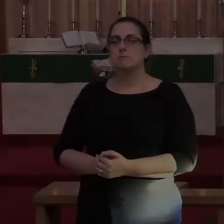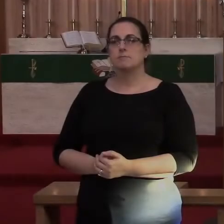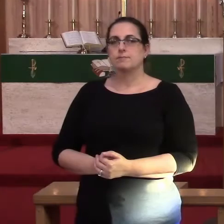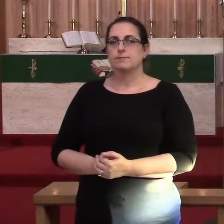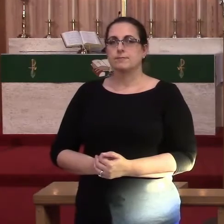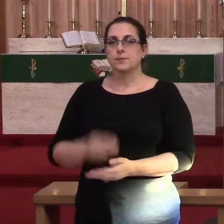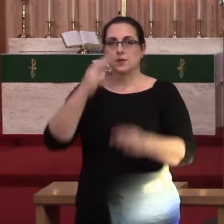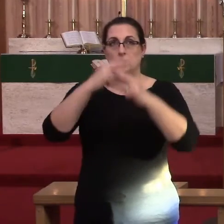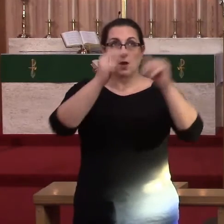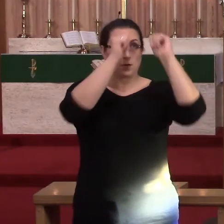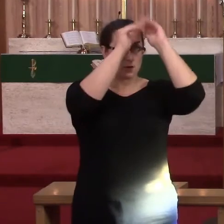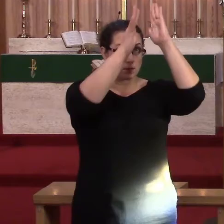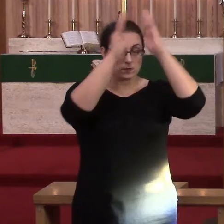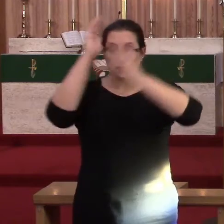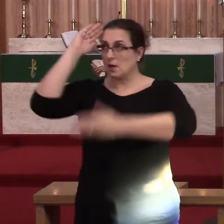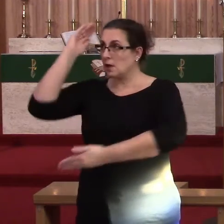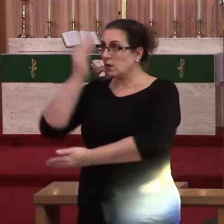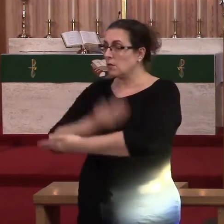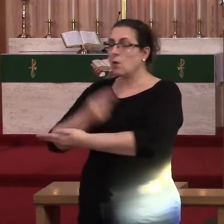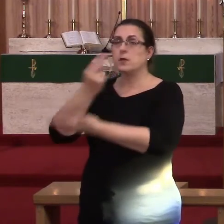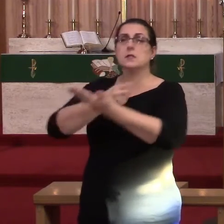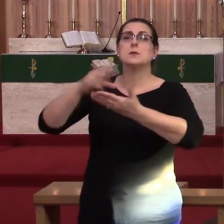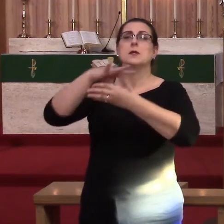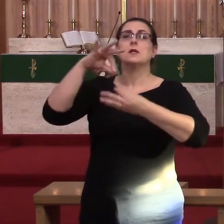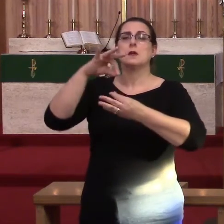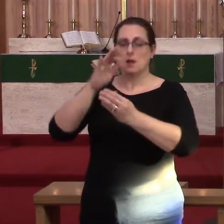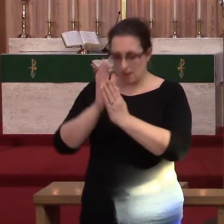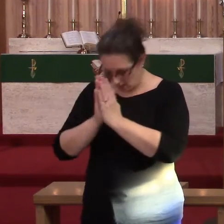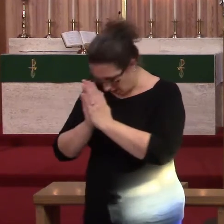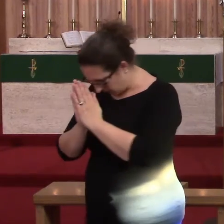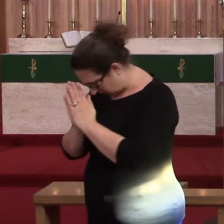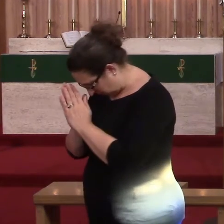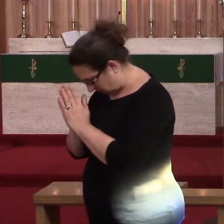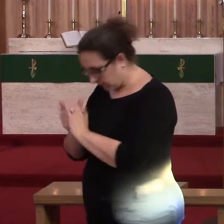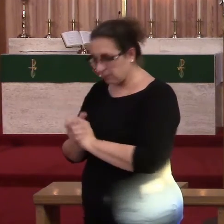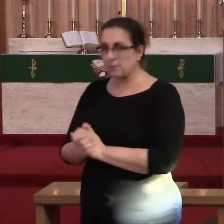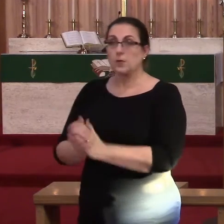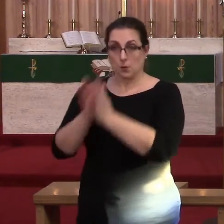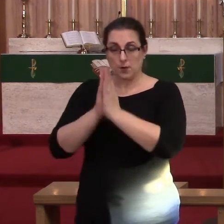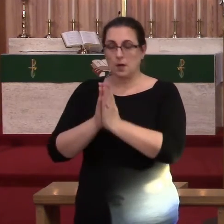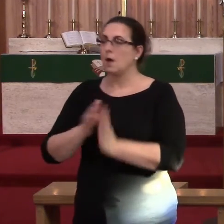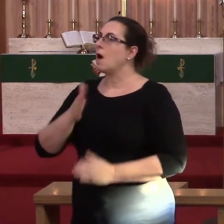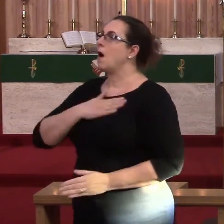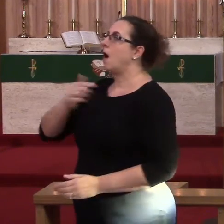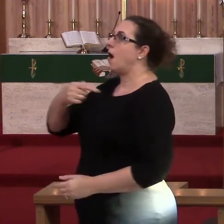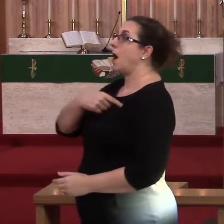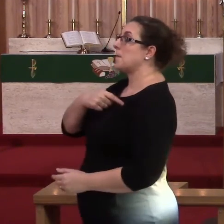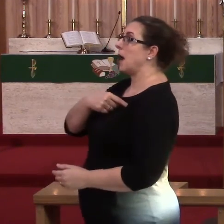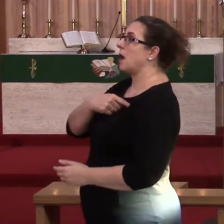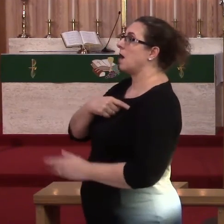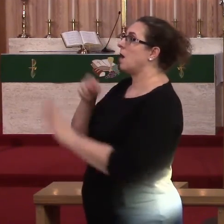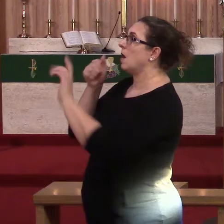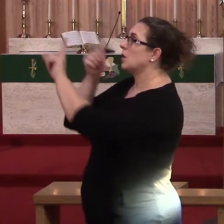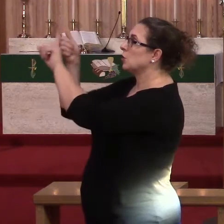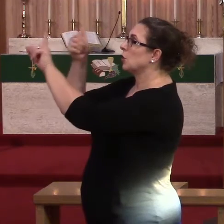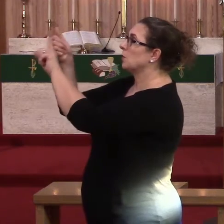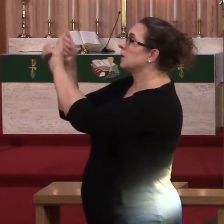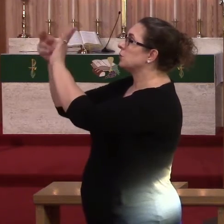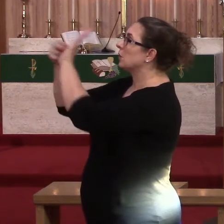In the name of the Father, and of the Son, and of the Holy Spirit. Amen. We pray, on my heart in French your